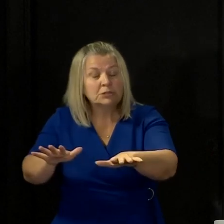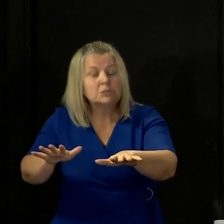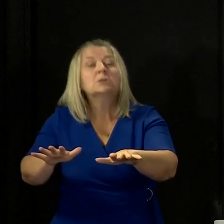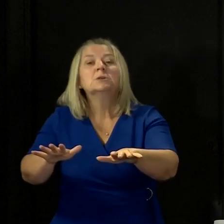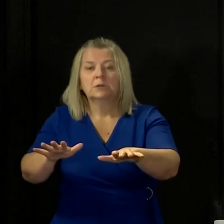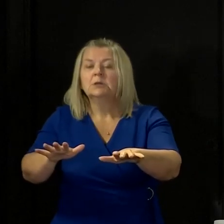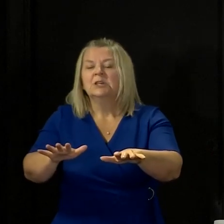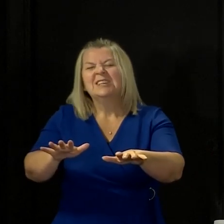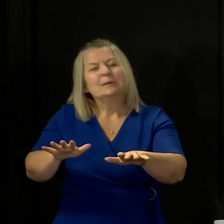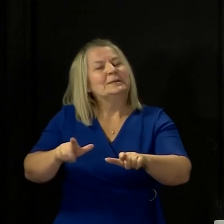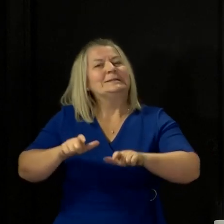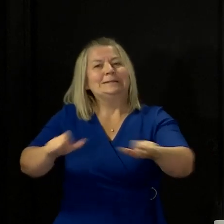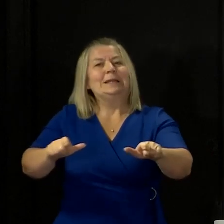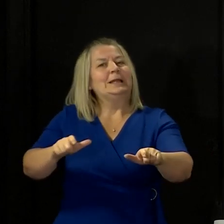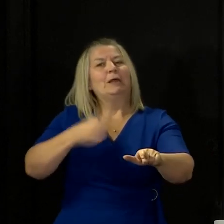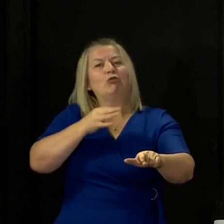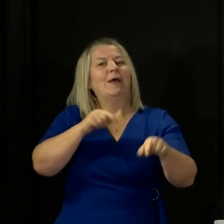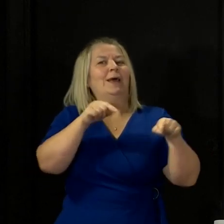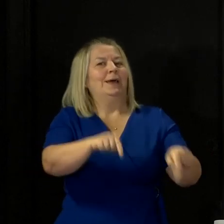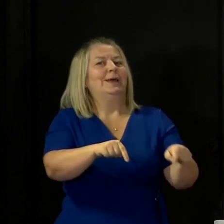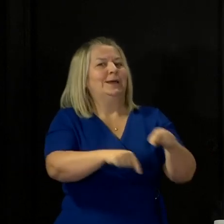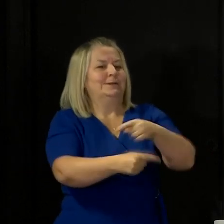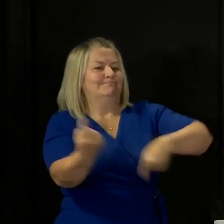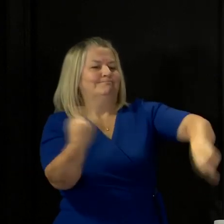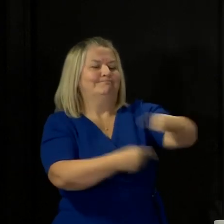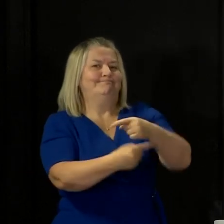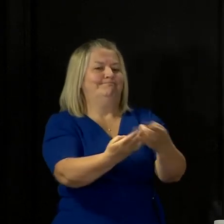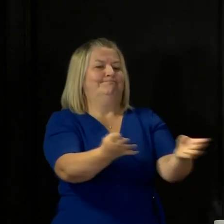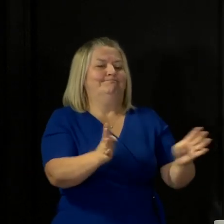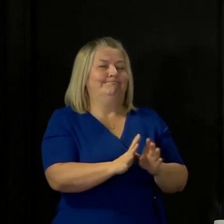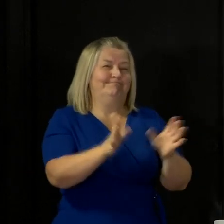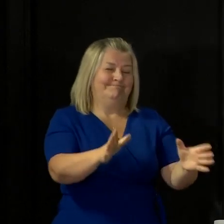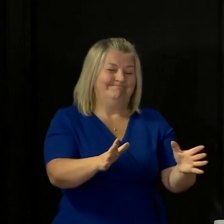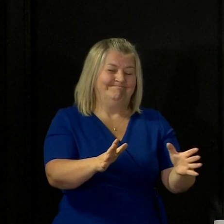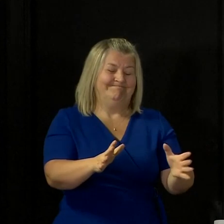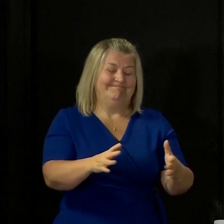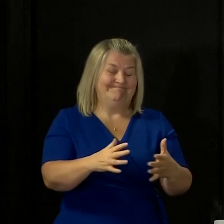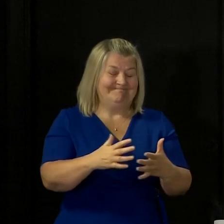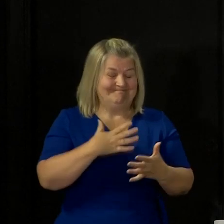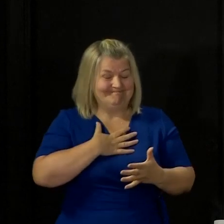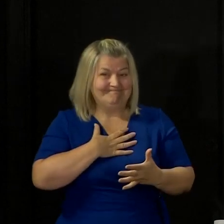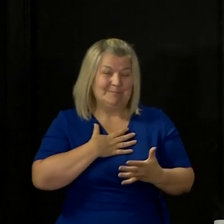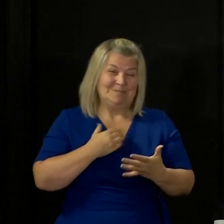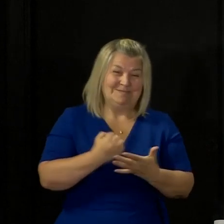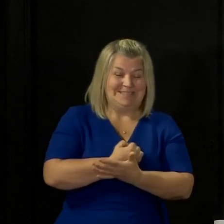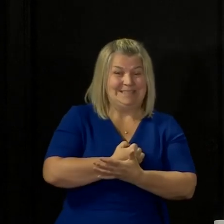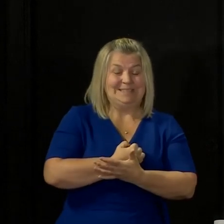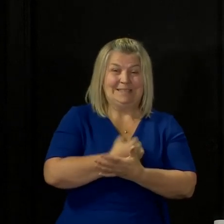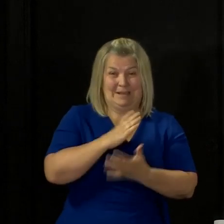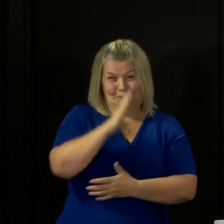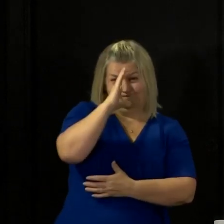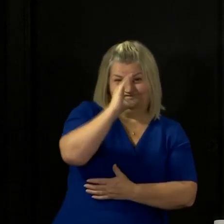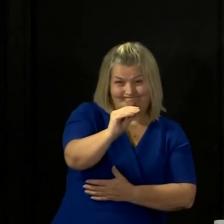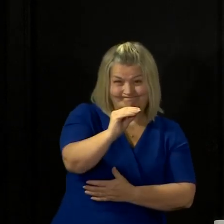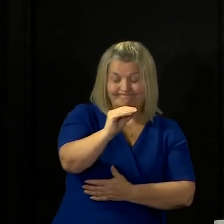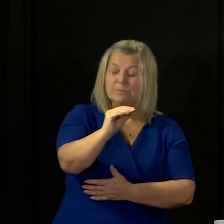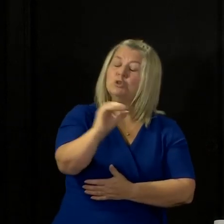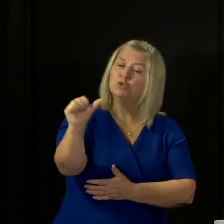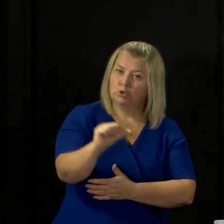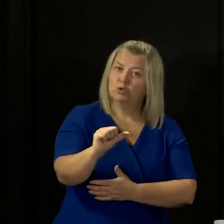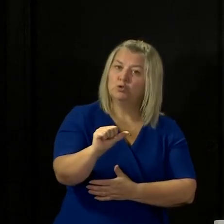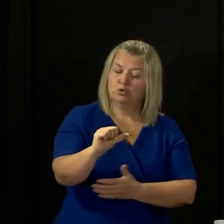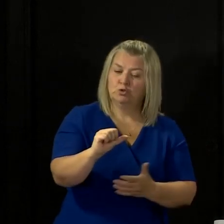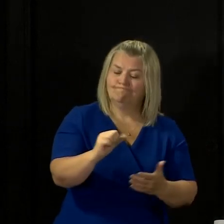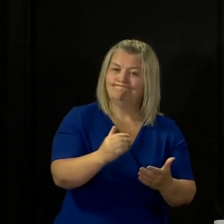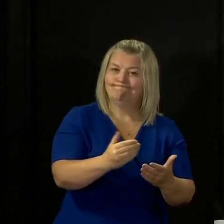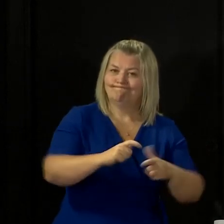significant threat to you. I'm afraid, therefore, that our recommendation at this stage is that you should continue to shield until the